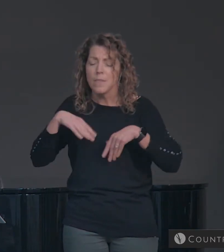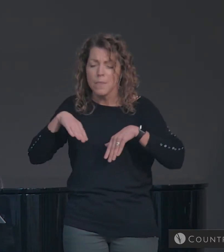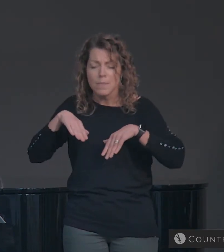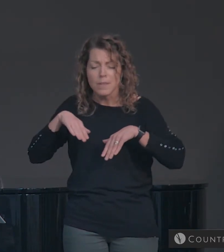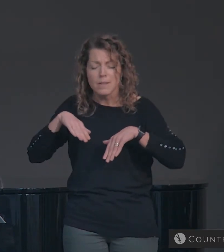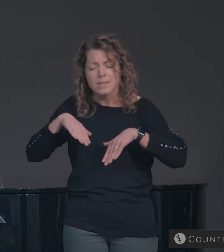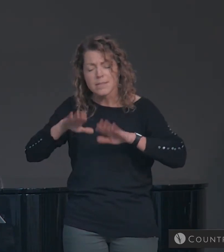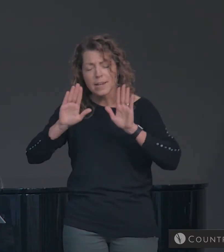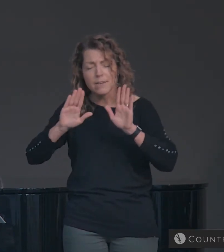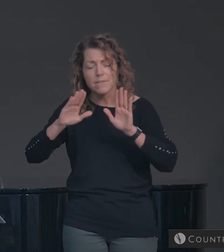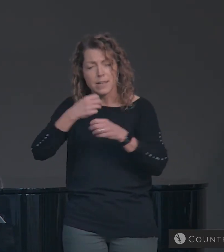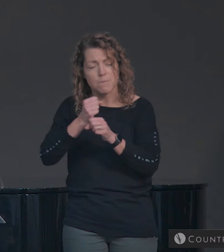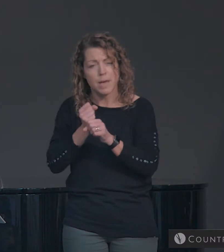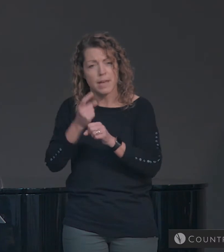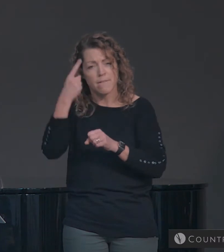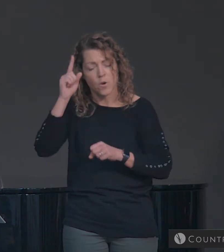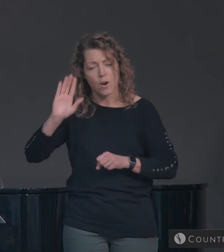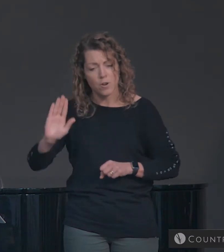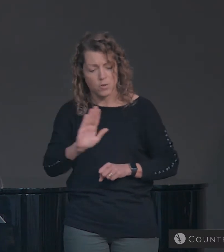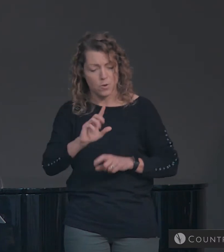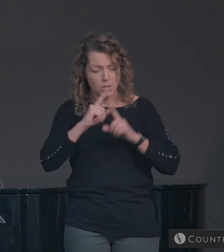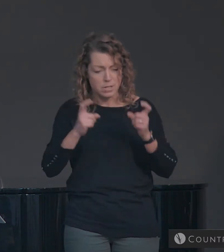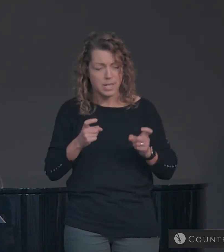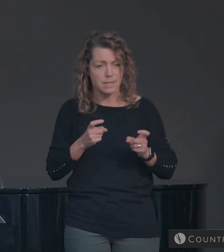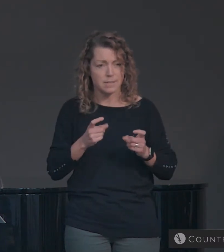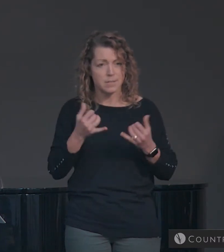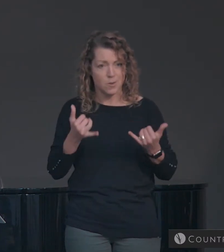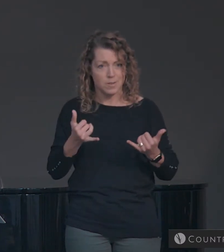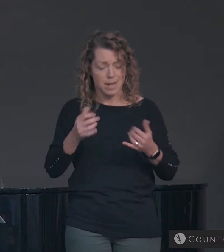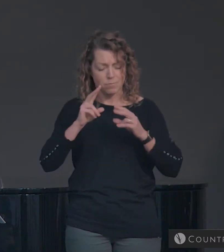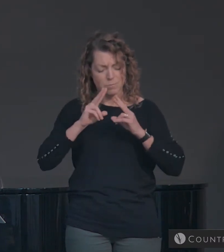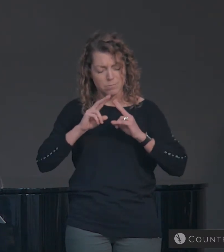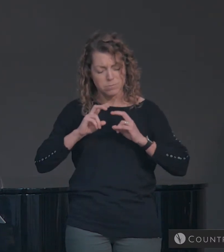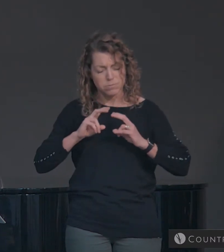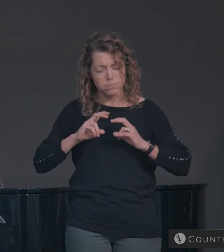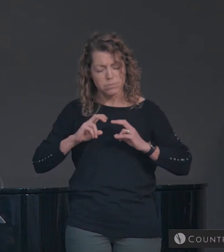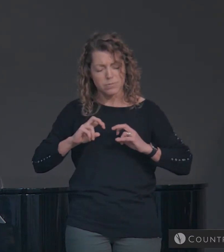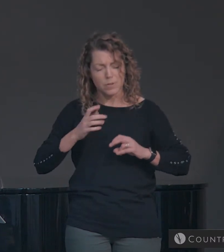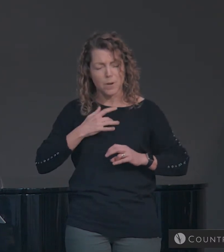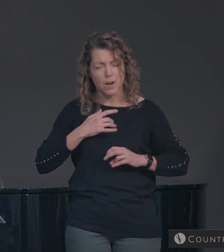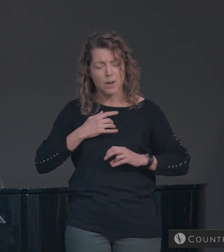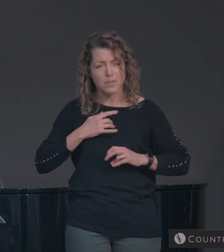Let's take a moment and allow God to examine our hearts As we prepare for communion Let's For